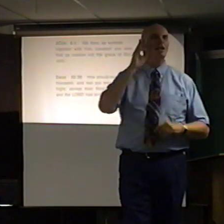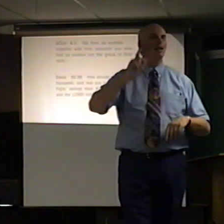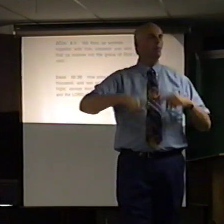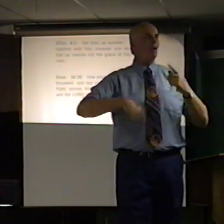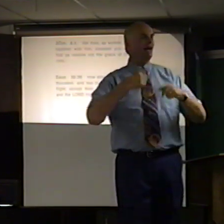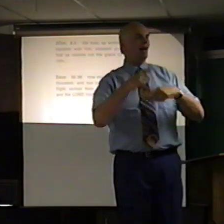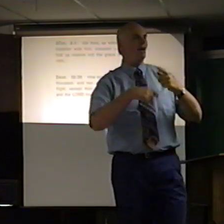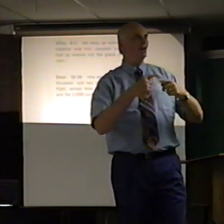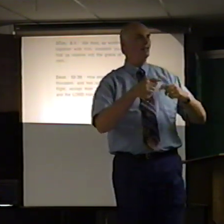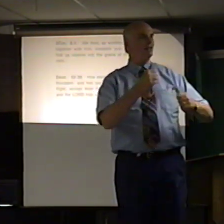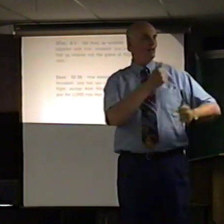Say about...